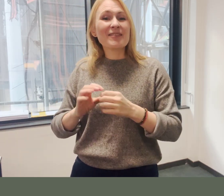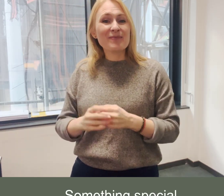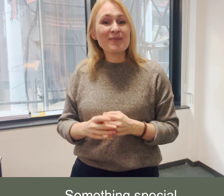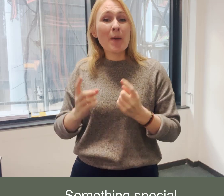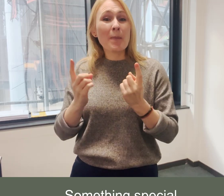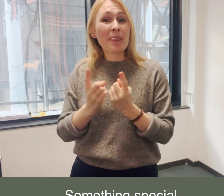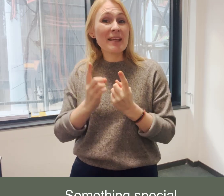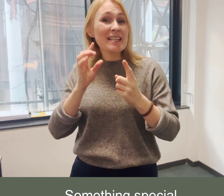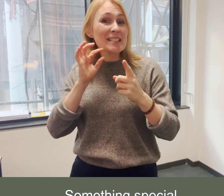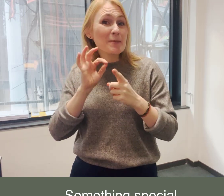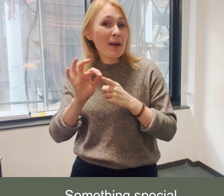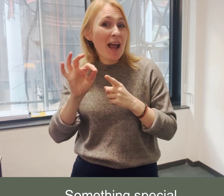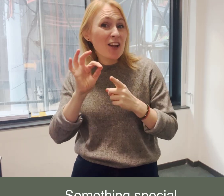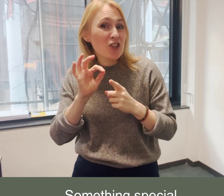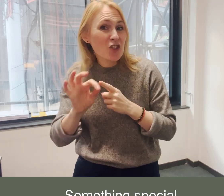something special